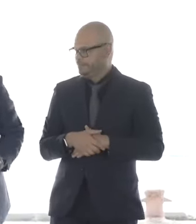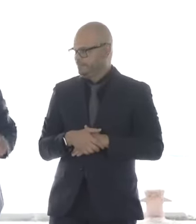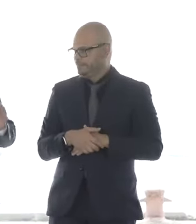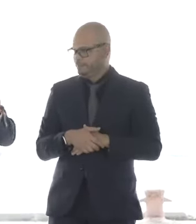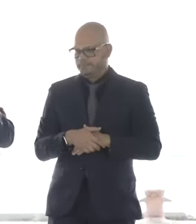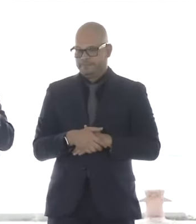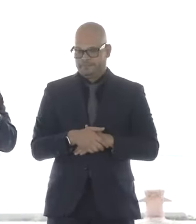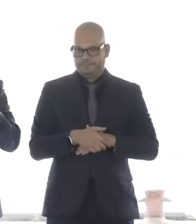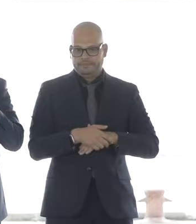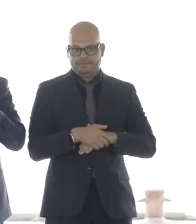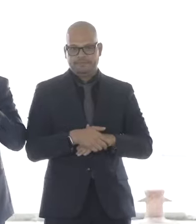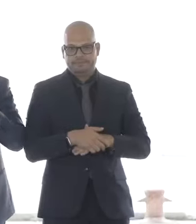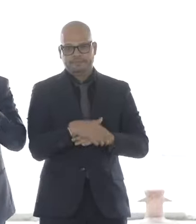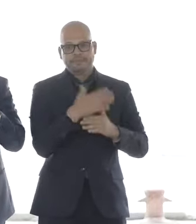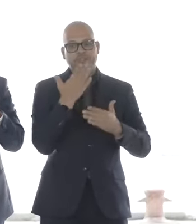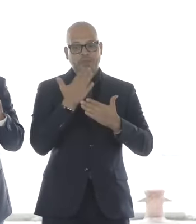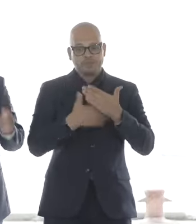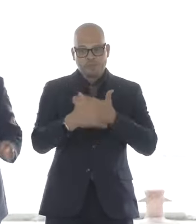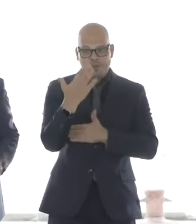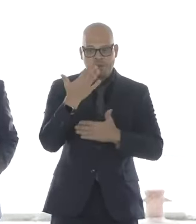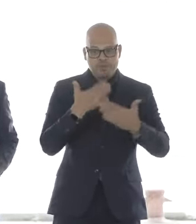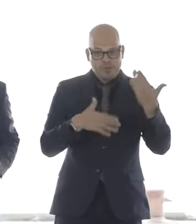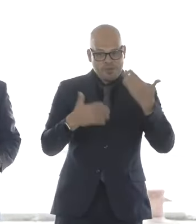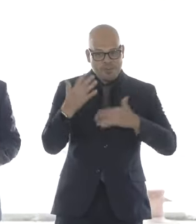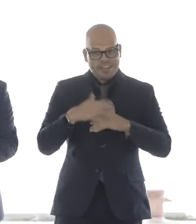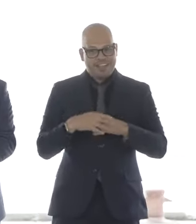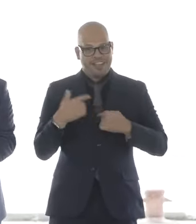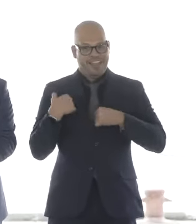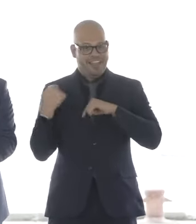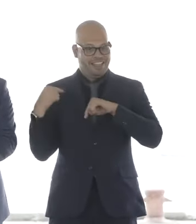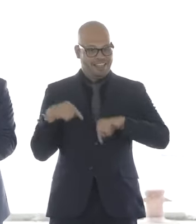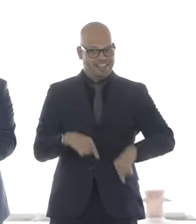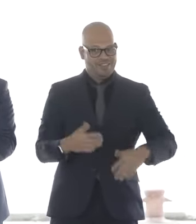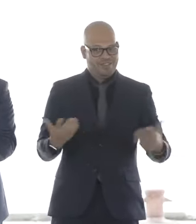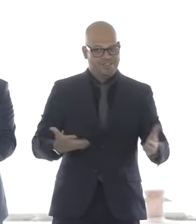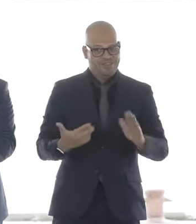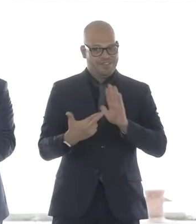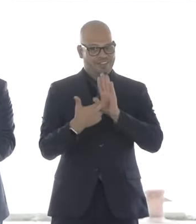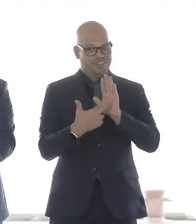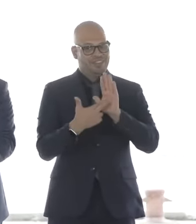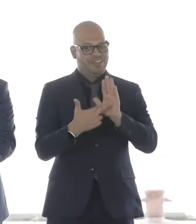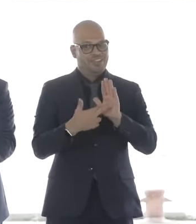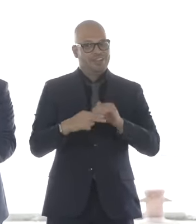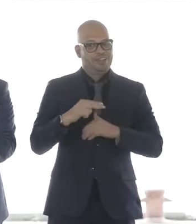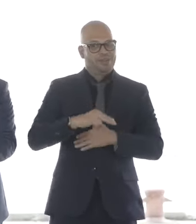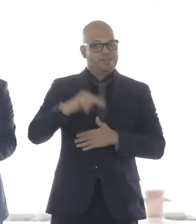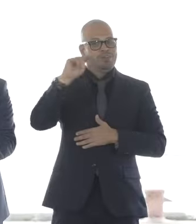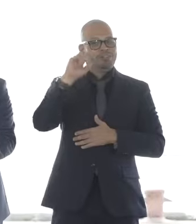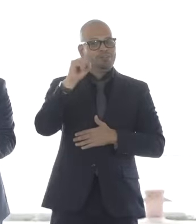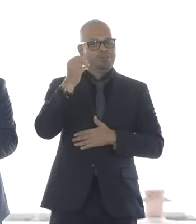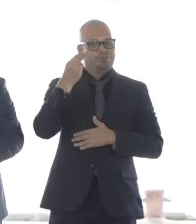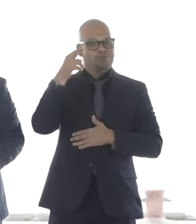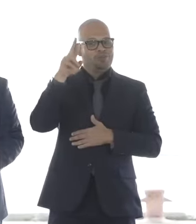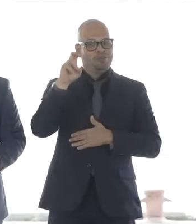Good morning, everyone. But I come here as a representative of the North Shore Building Trades Council.